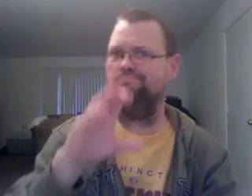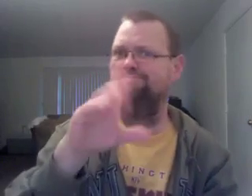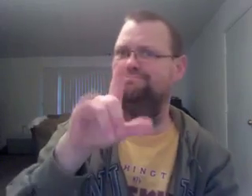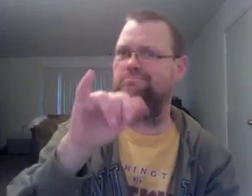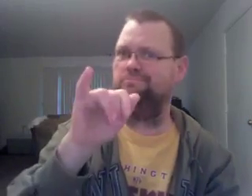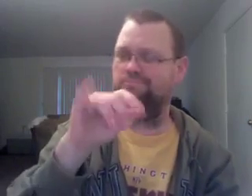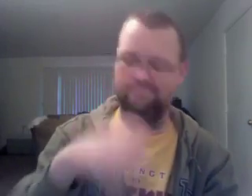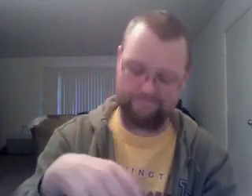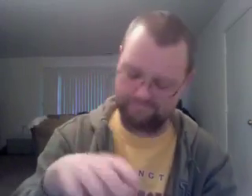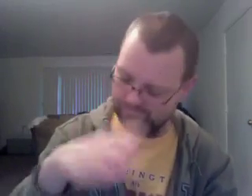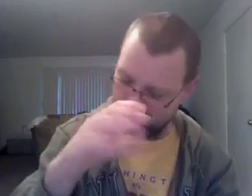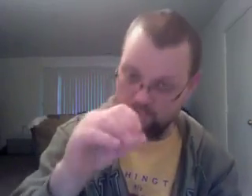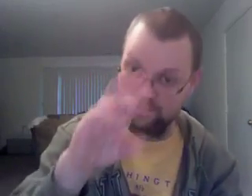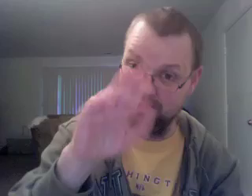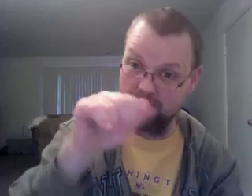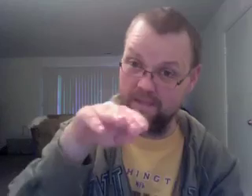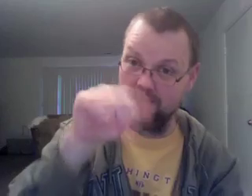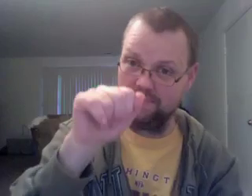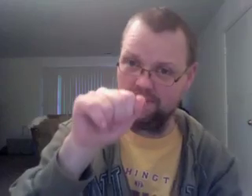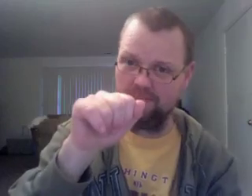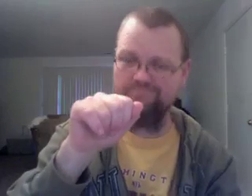He's running